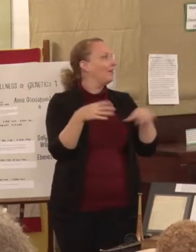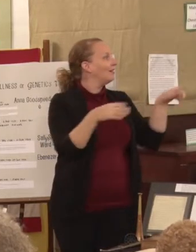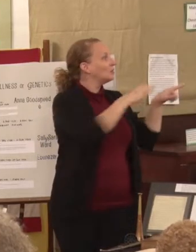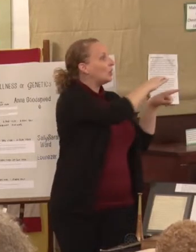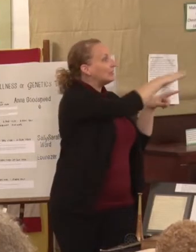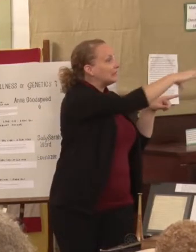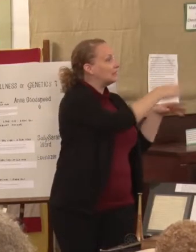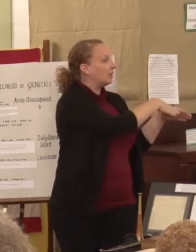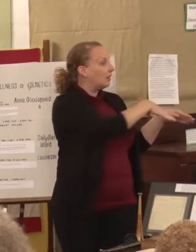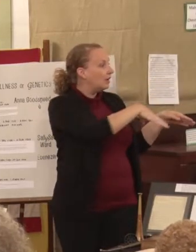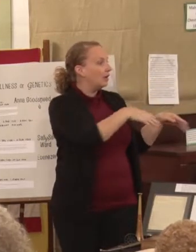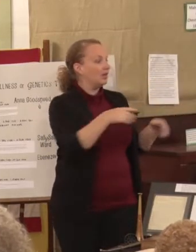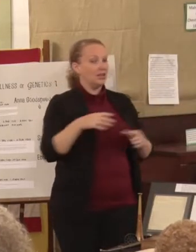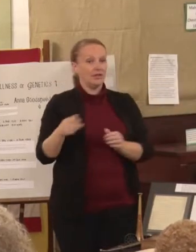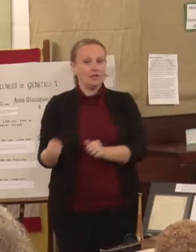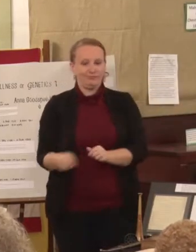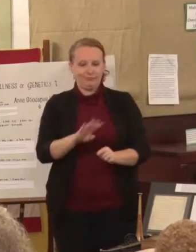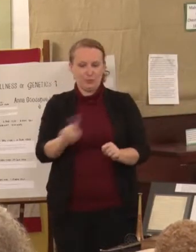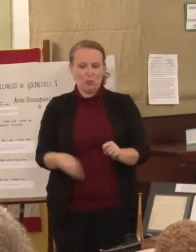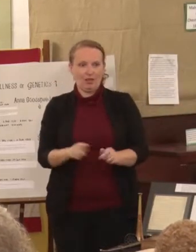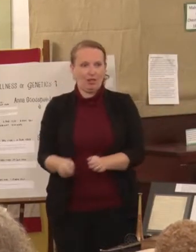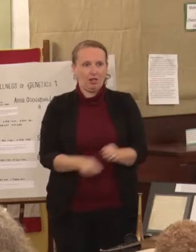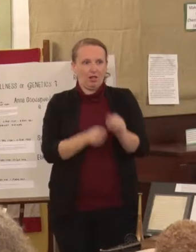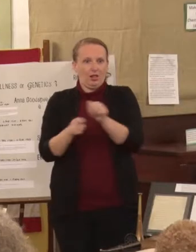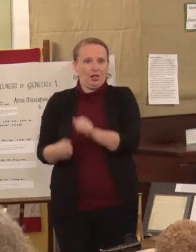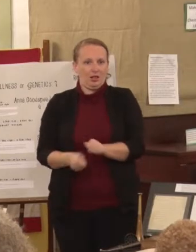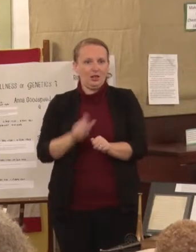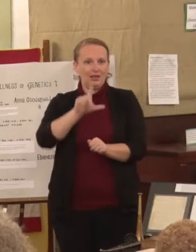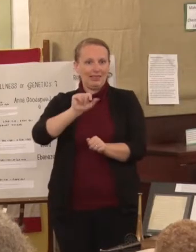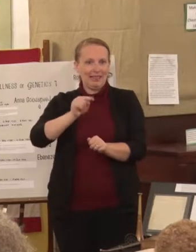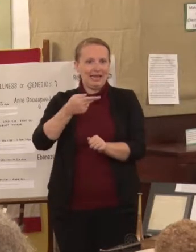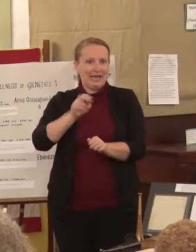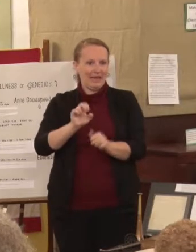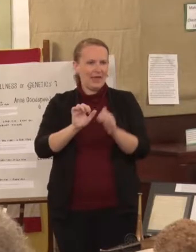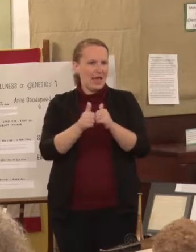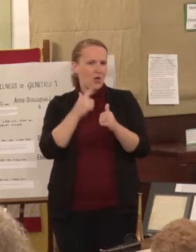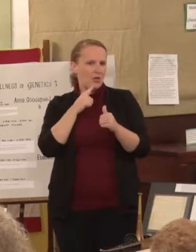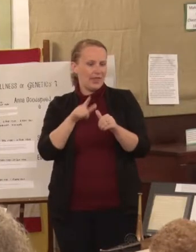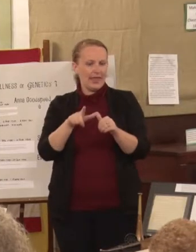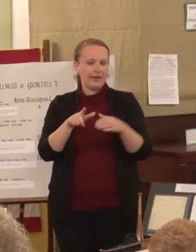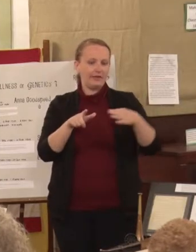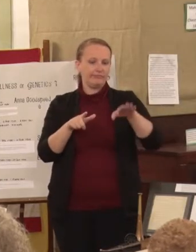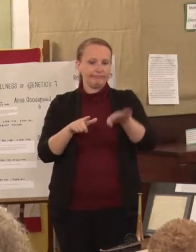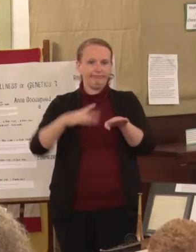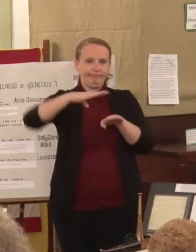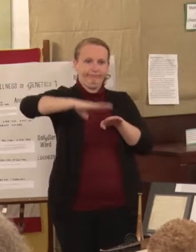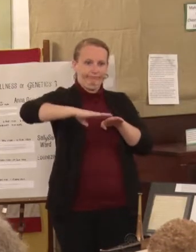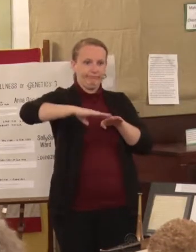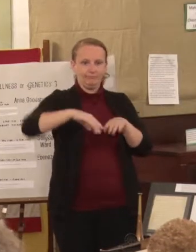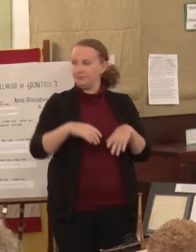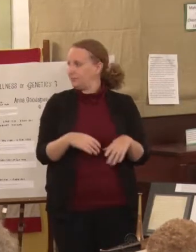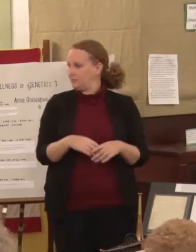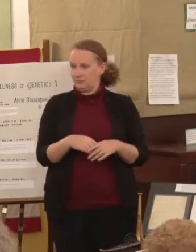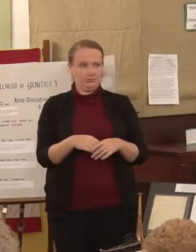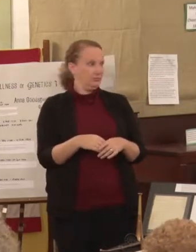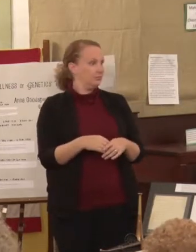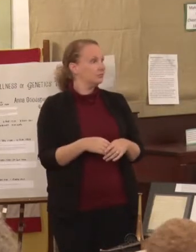work together. And then one of his pieces of furniture is right there in the front of